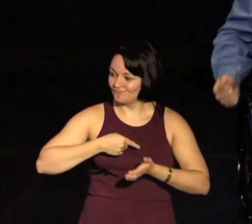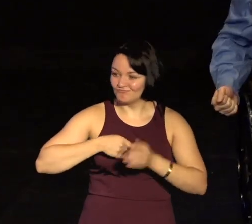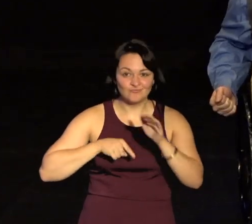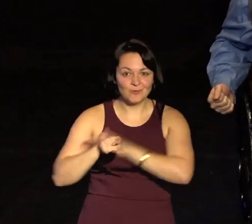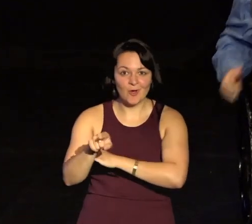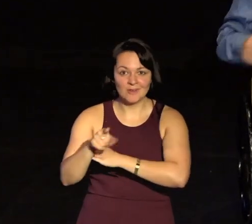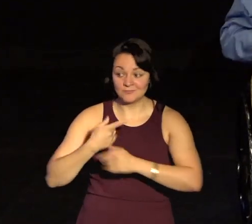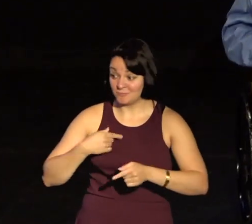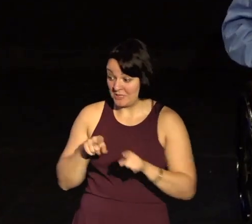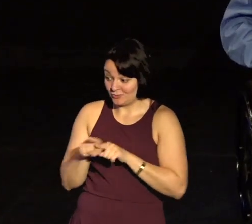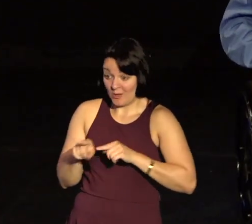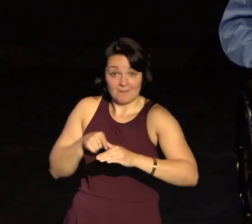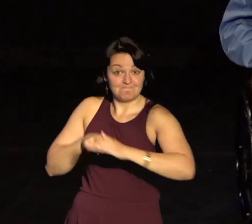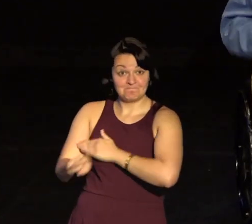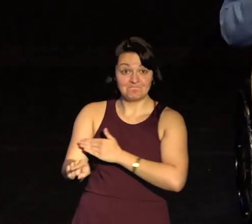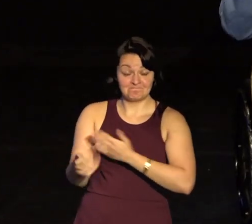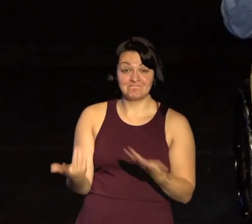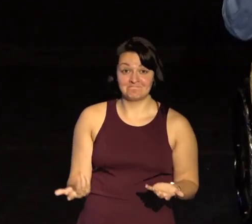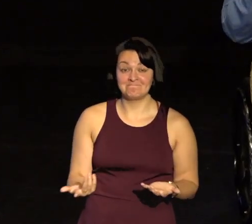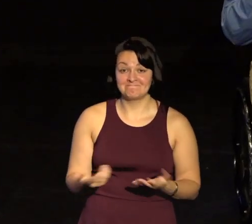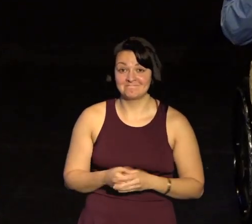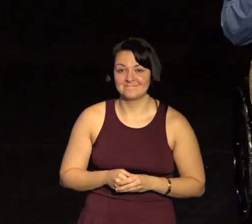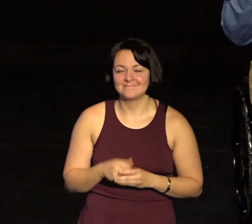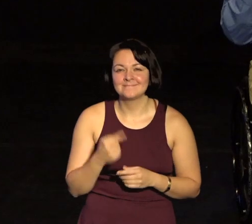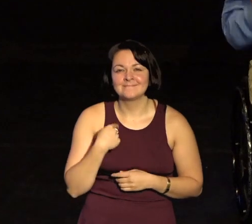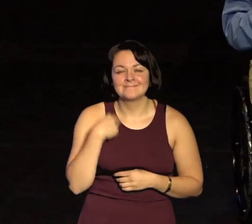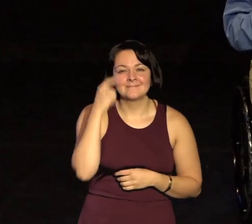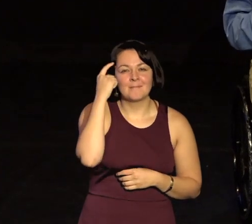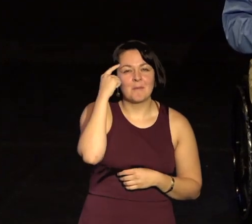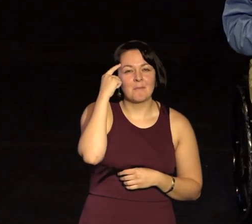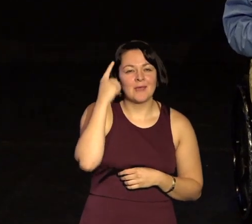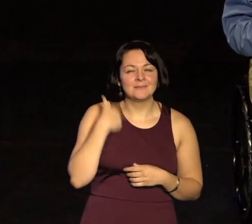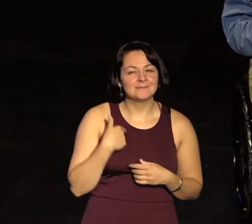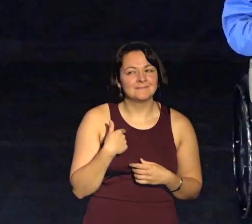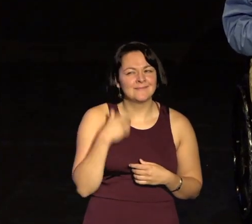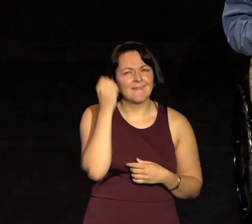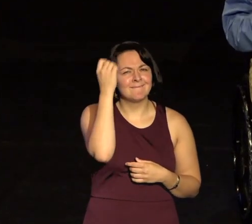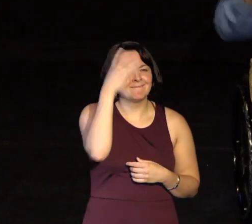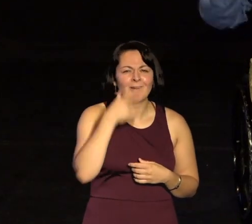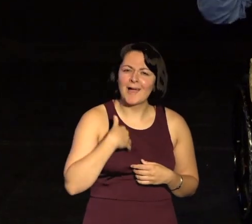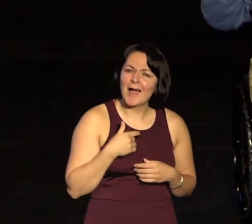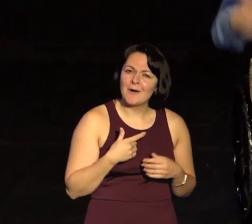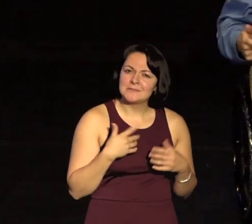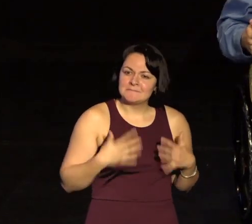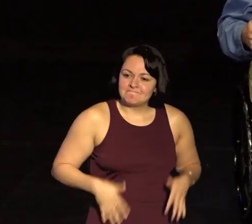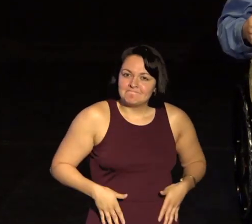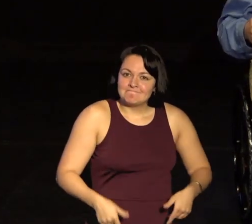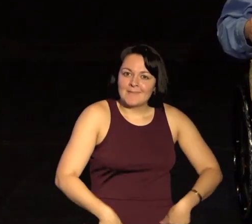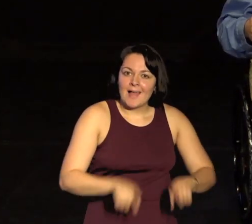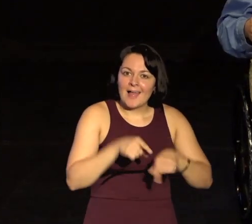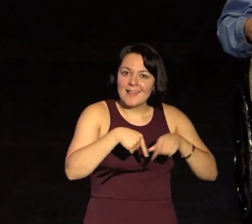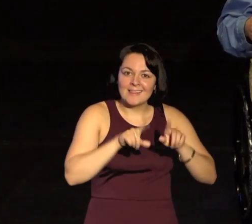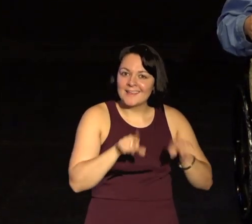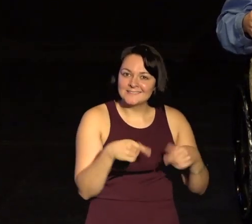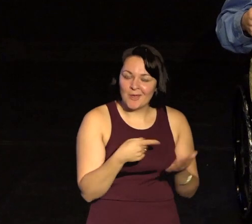And I went. And I think my brain forgot I was paralyzed, because the signal didn't get